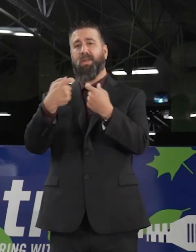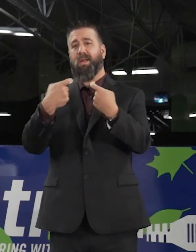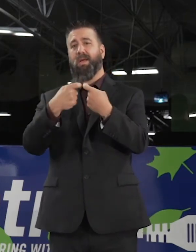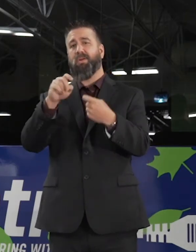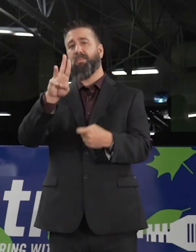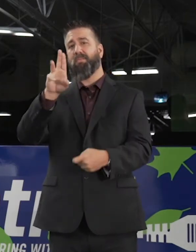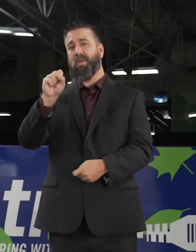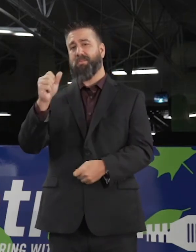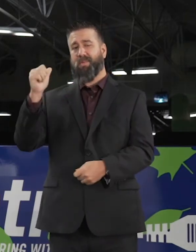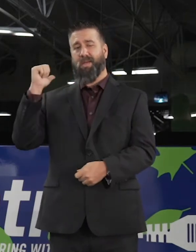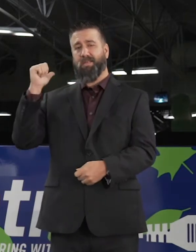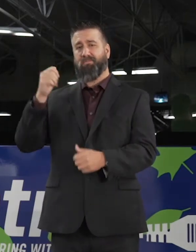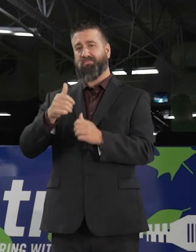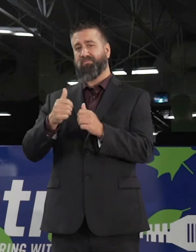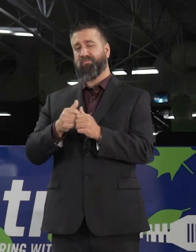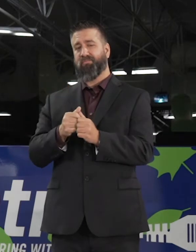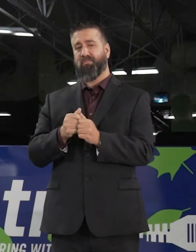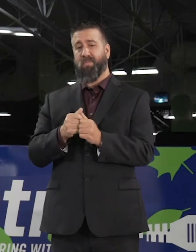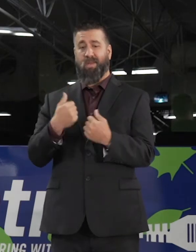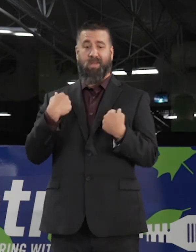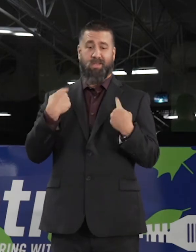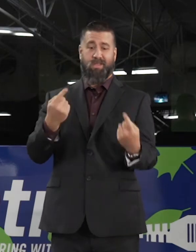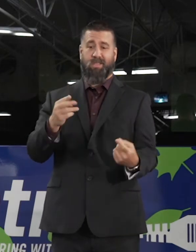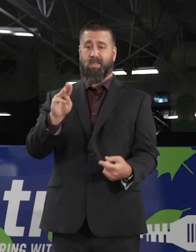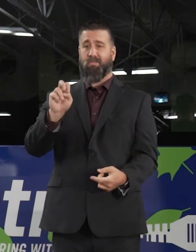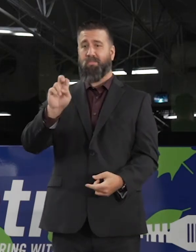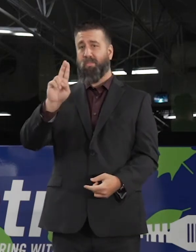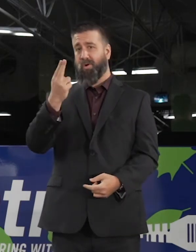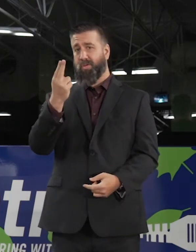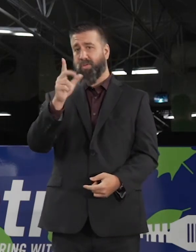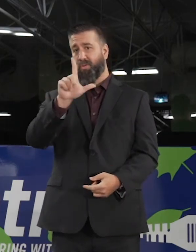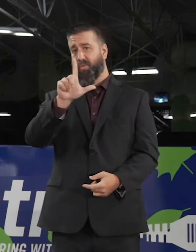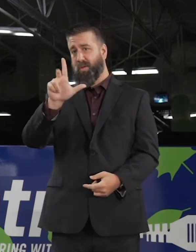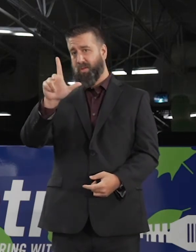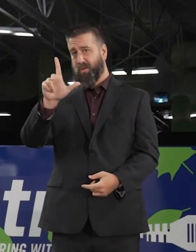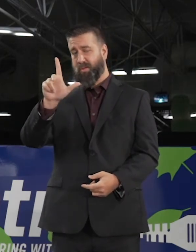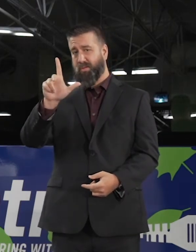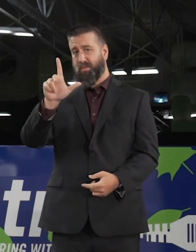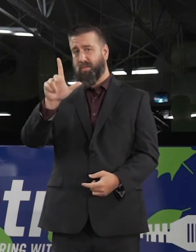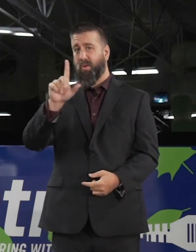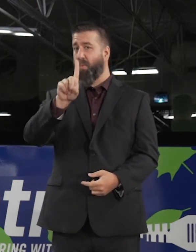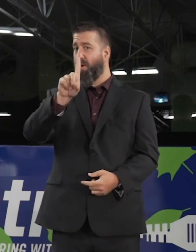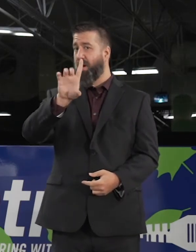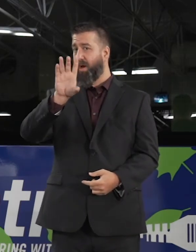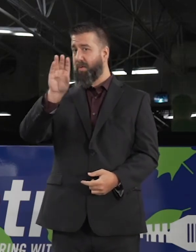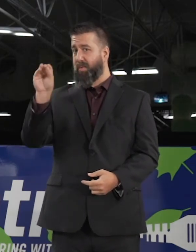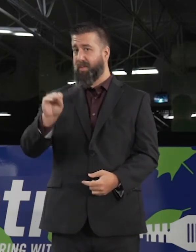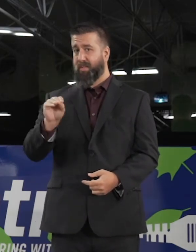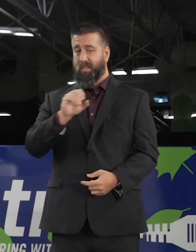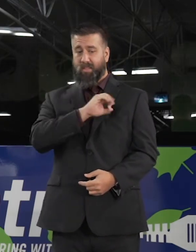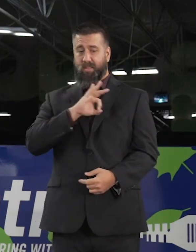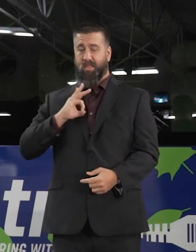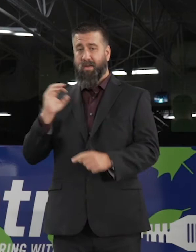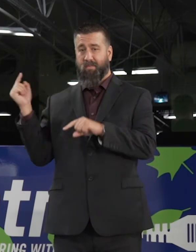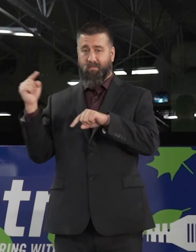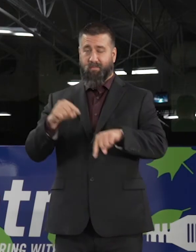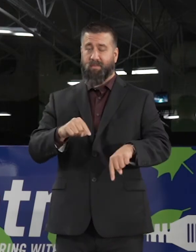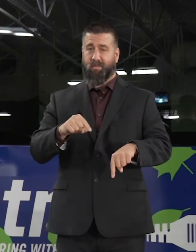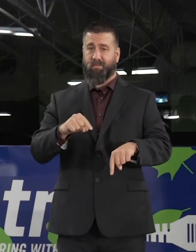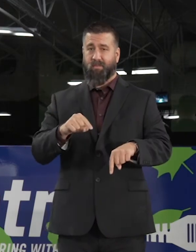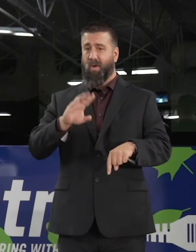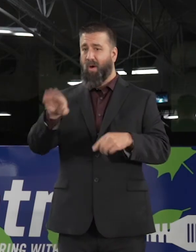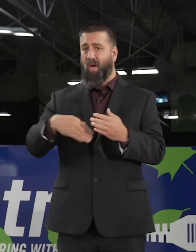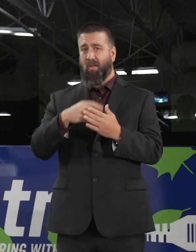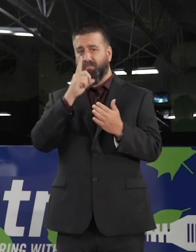March the 23rd, 100% of our transit employees are screened prior to coming into work.